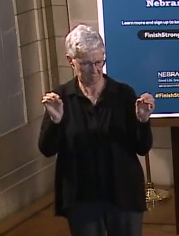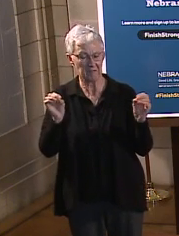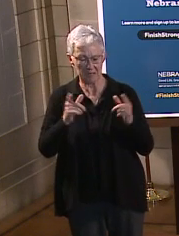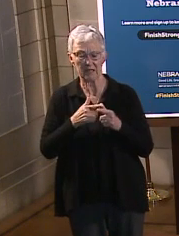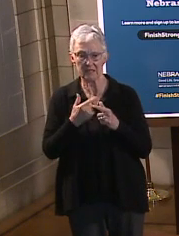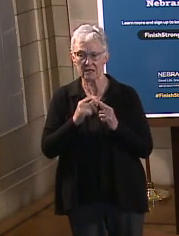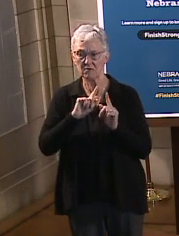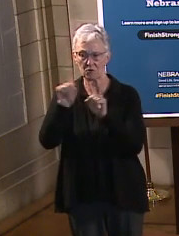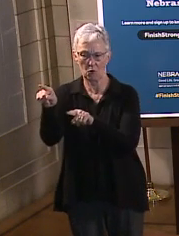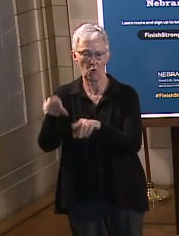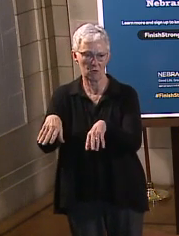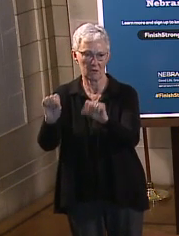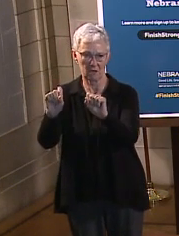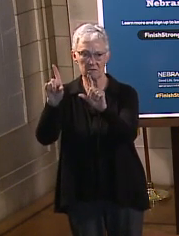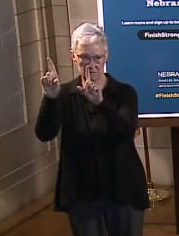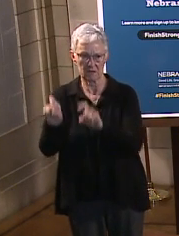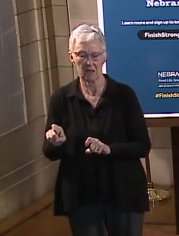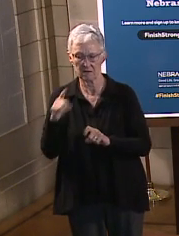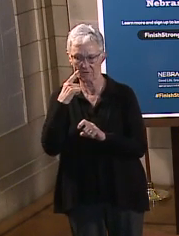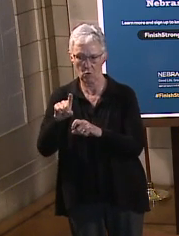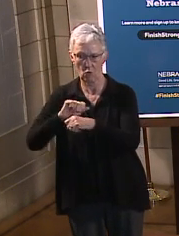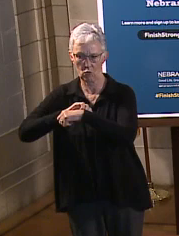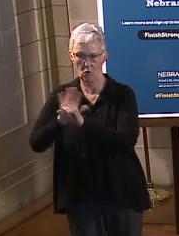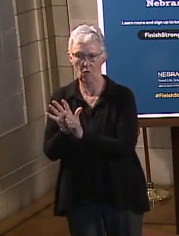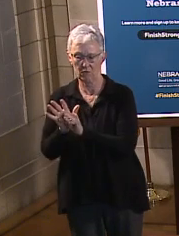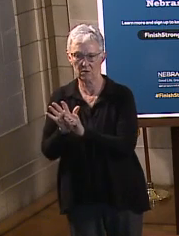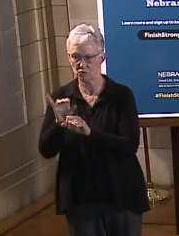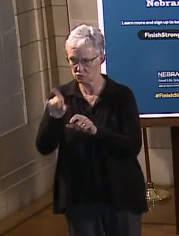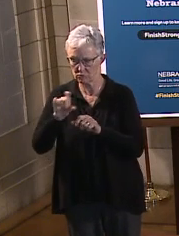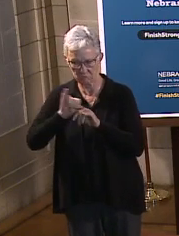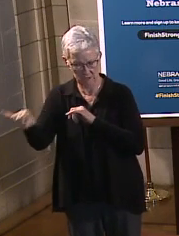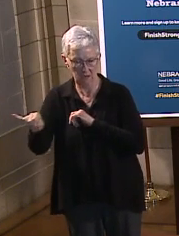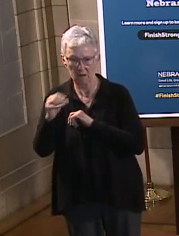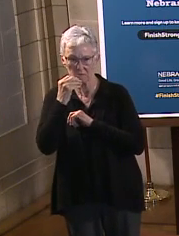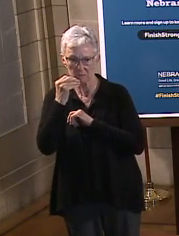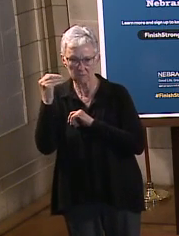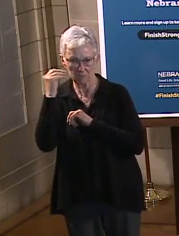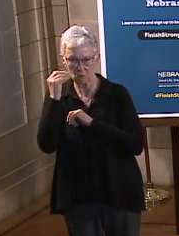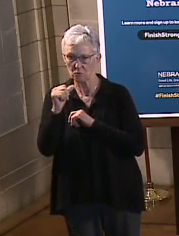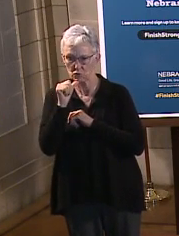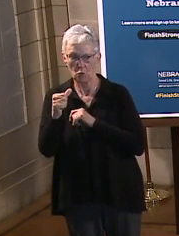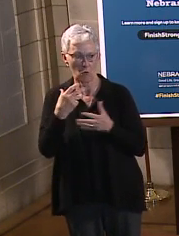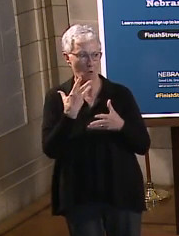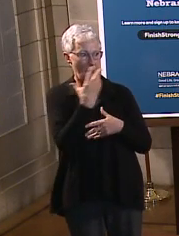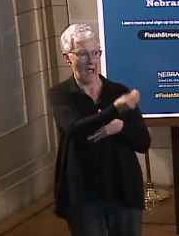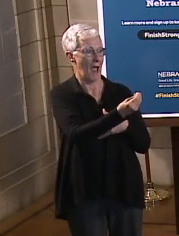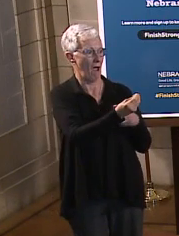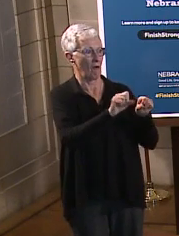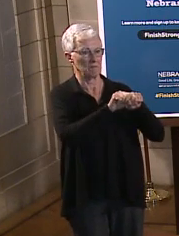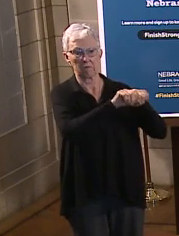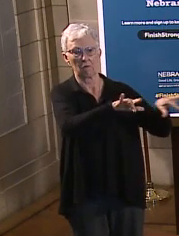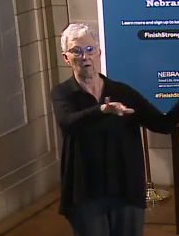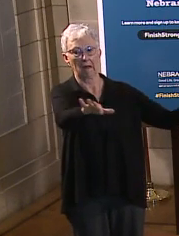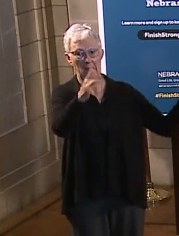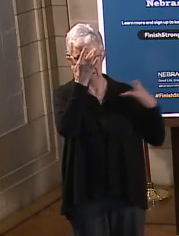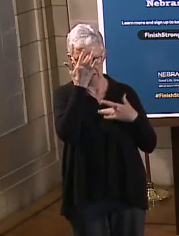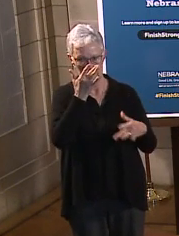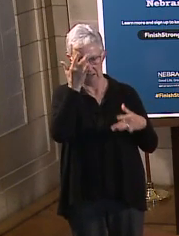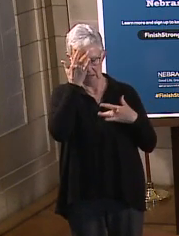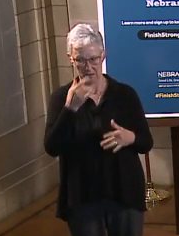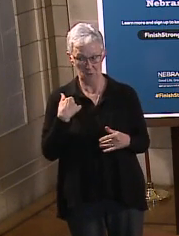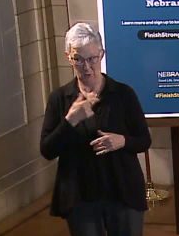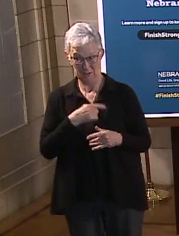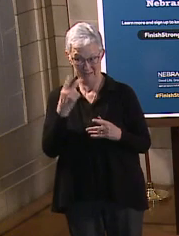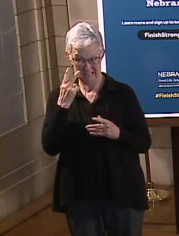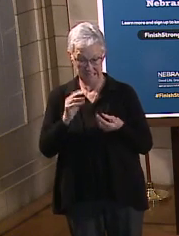venue, but don't go out and spread the virus around. We want to make sure that we're reducing that. We've seen our positivity rate increase over the last